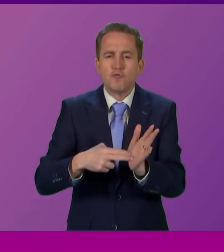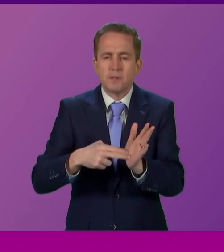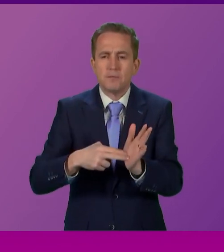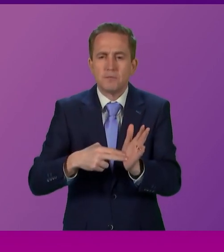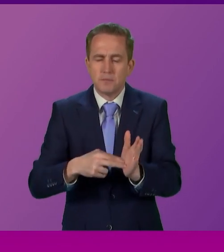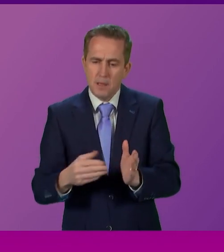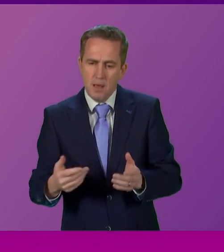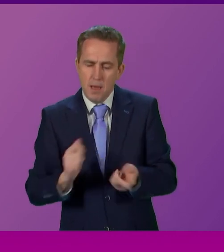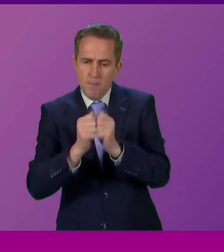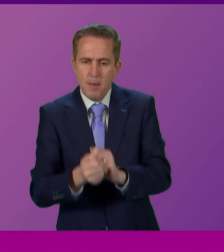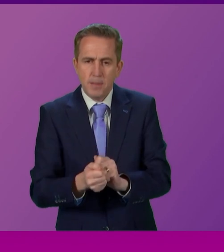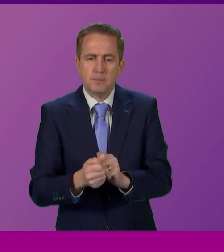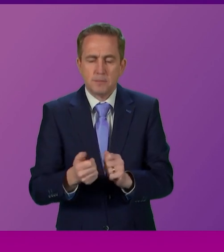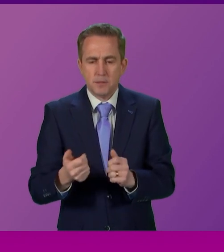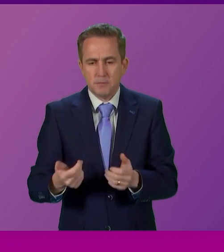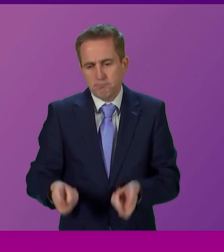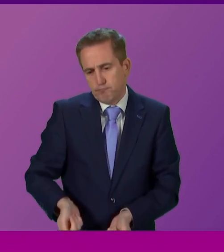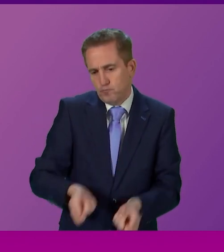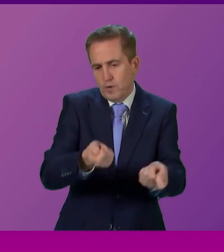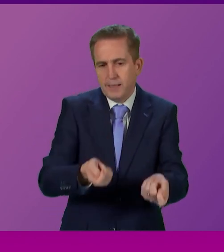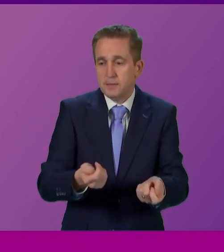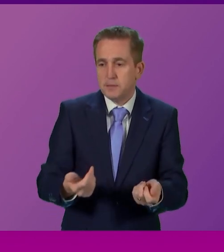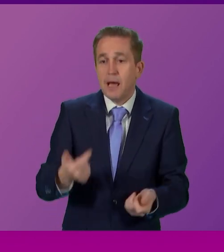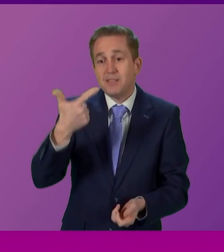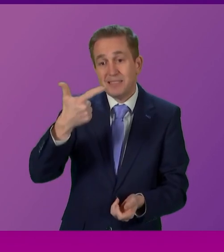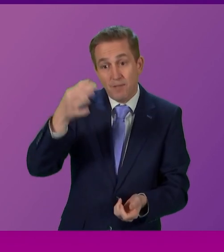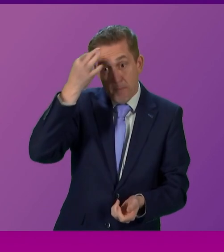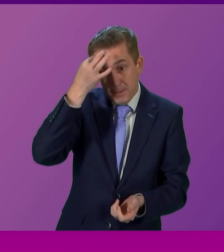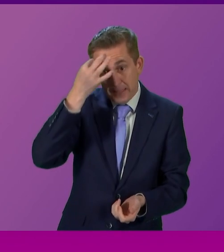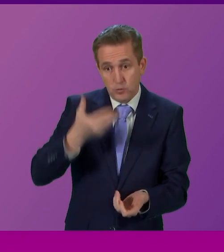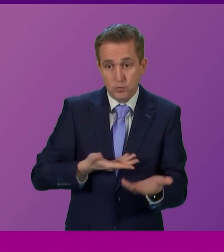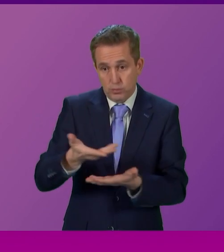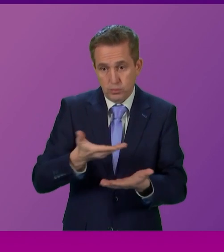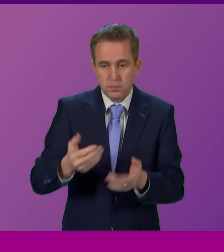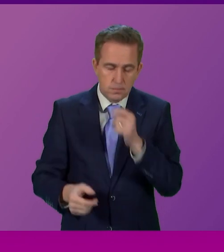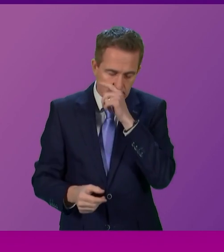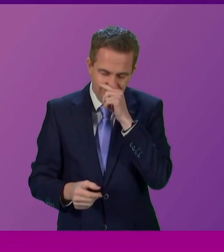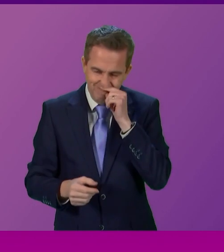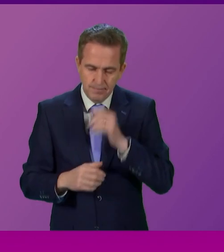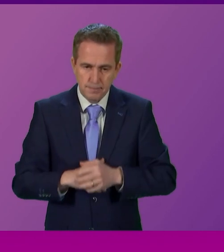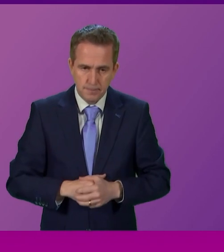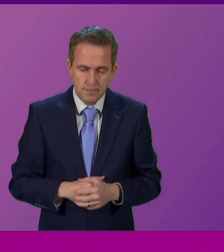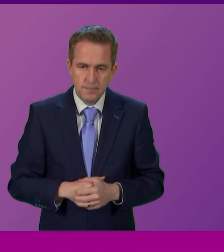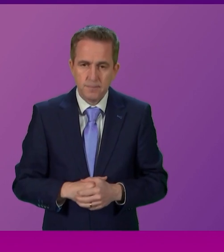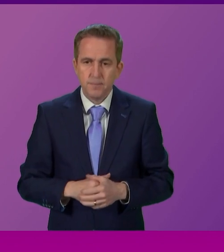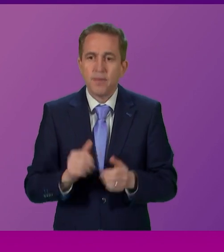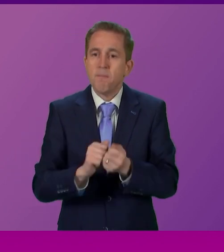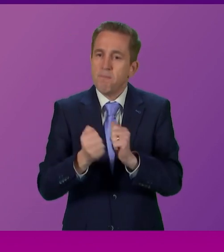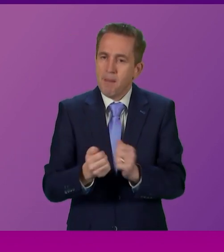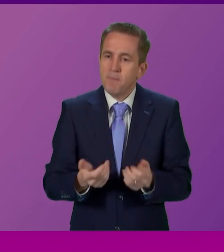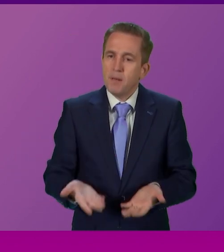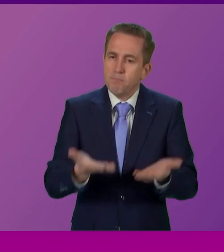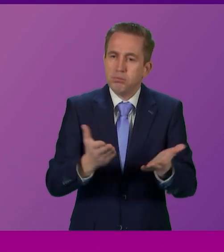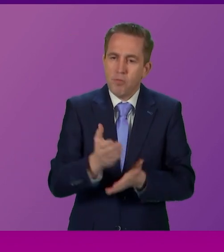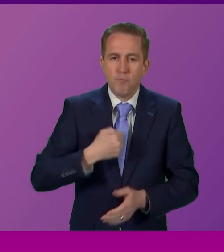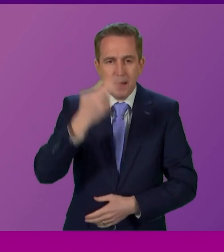7429.1. Up to seven minutes, please, Mr Cameron. Thank you, Deputy Presiding Officer. Can I move the amendment in my name? At